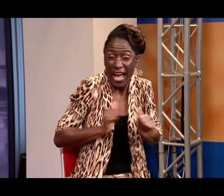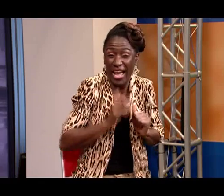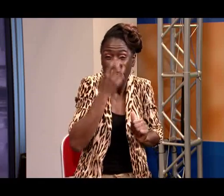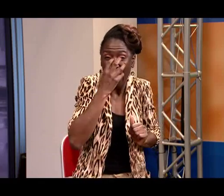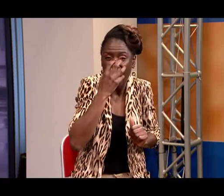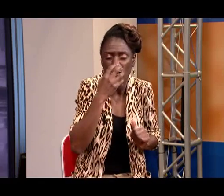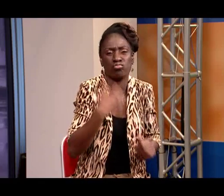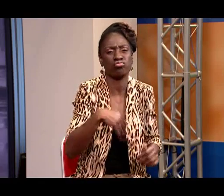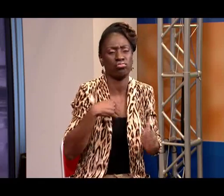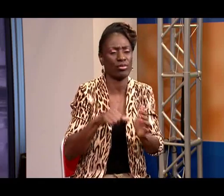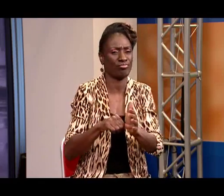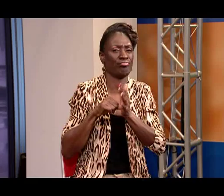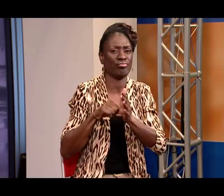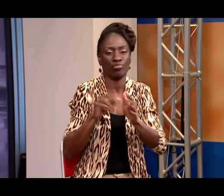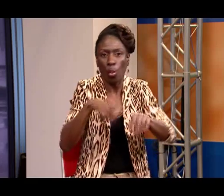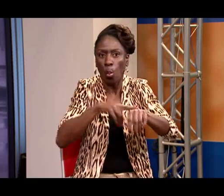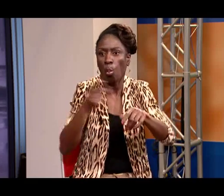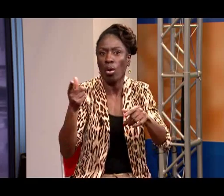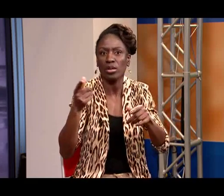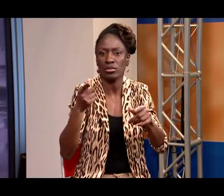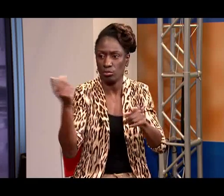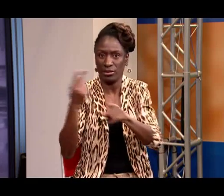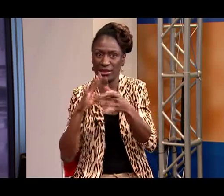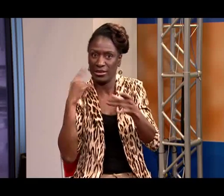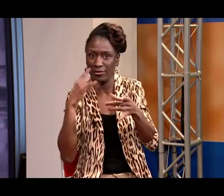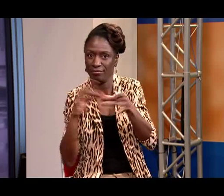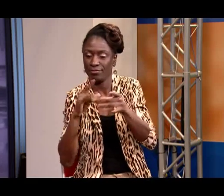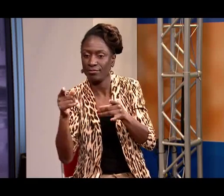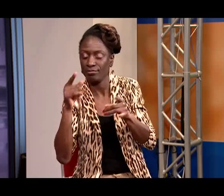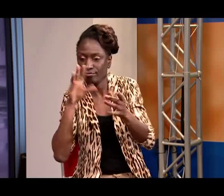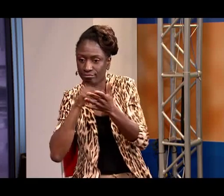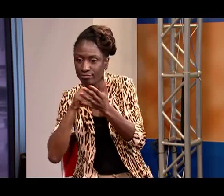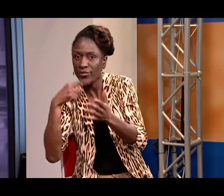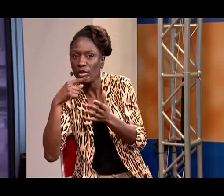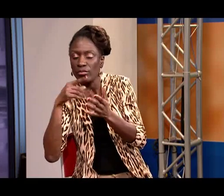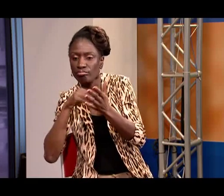paid off for you now really an impressive performer we have here